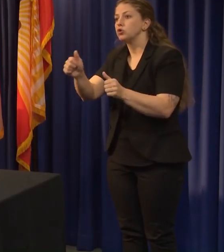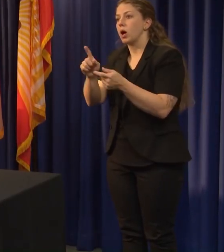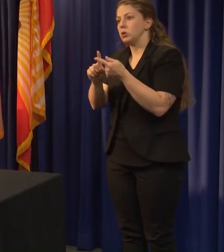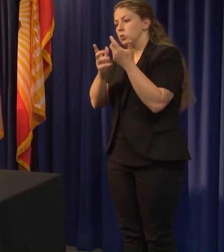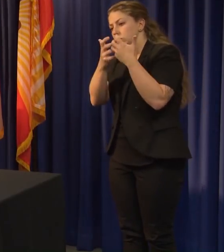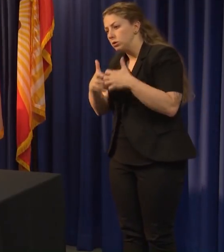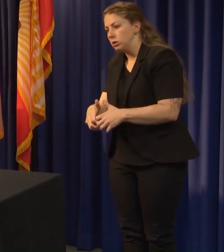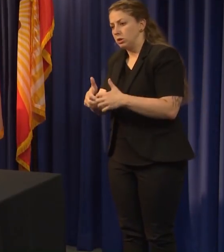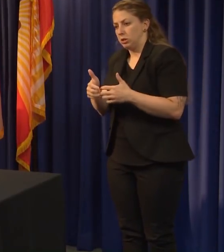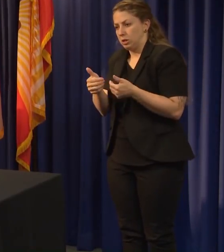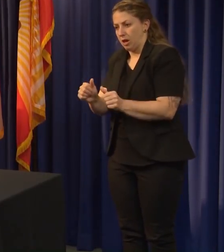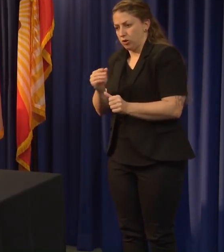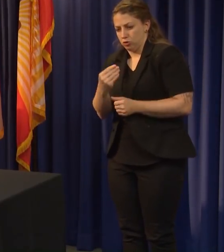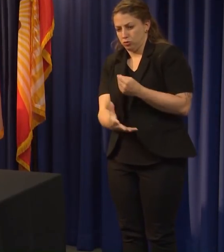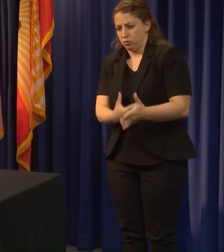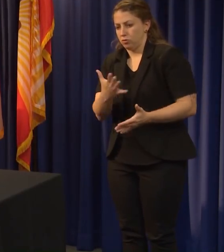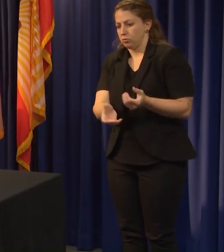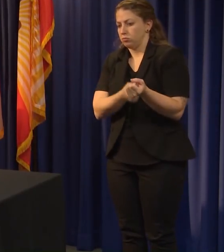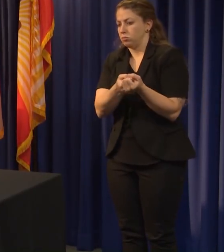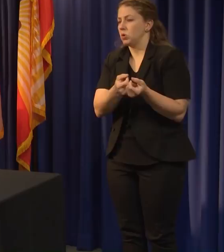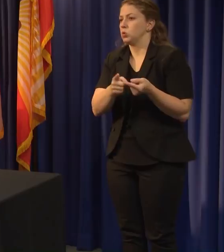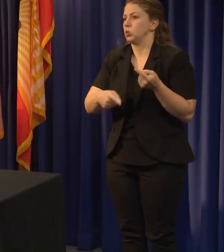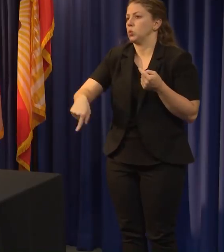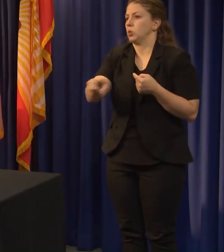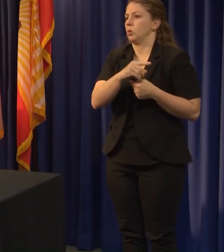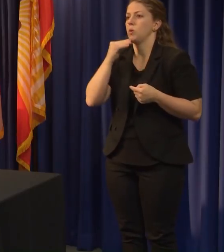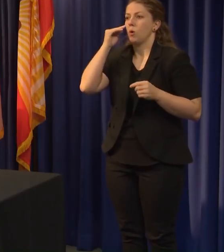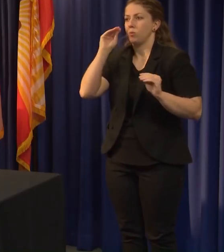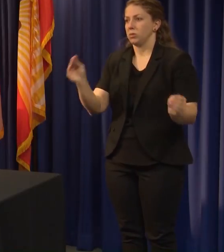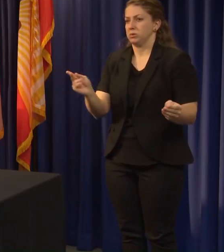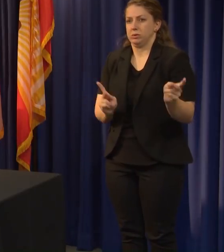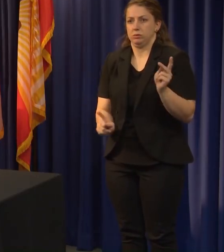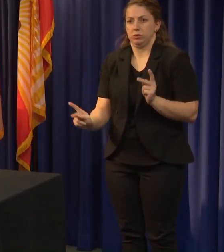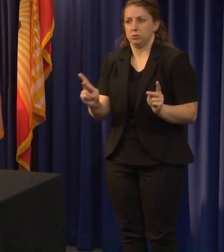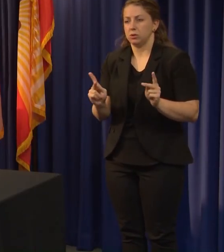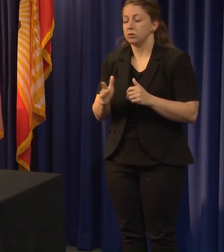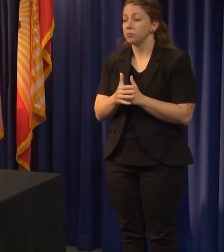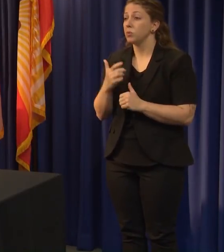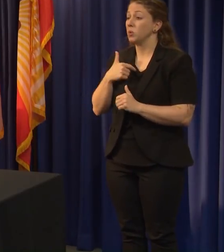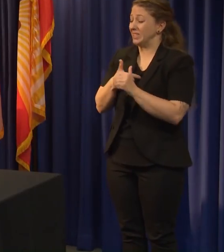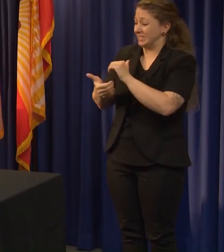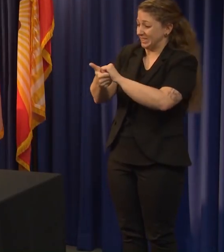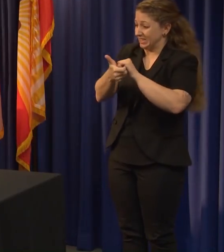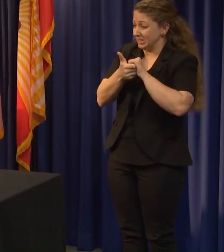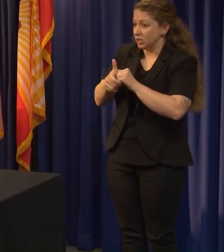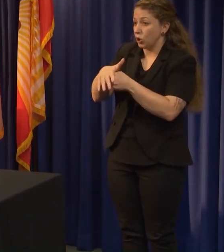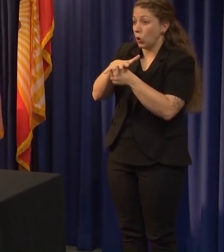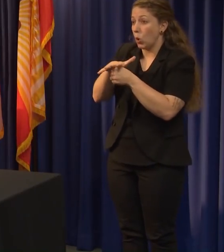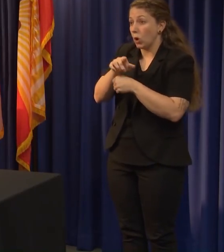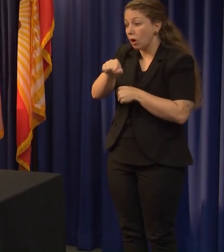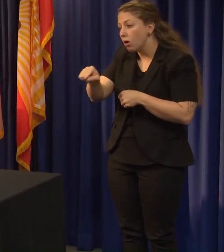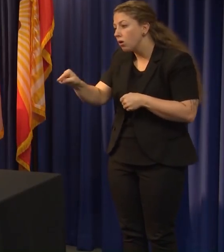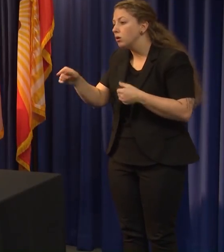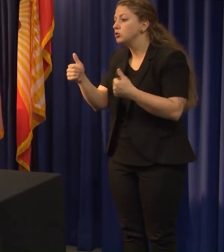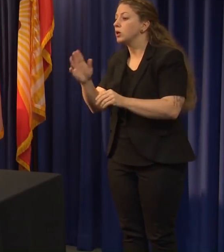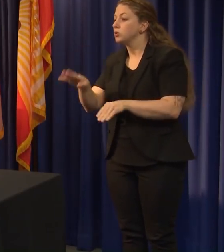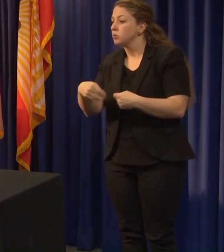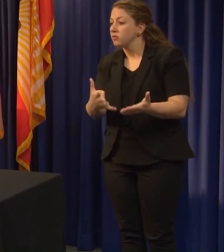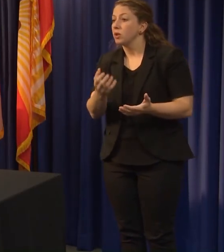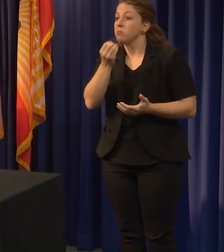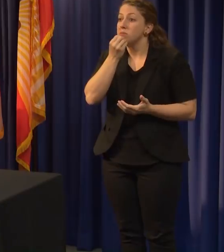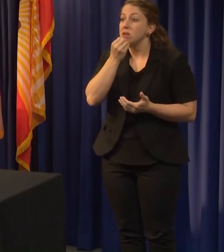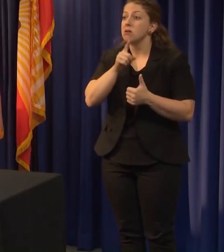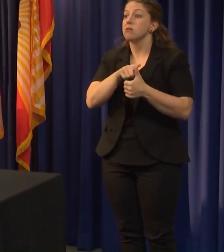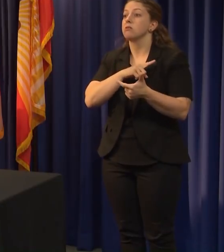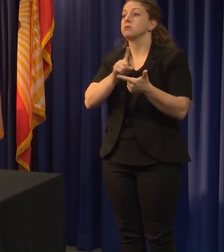needs of some of the most vulnerable citizens. We are working with local partners to coordinate additional resources such as meals,